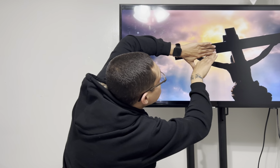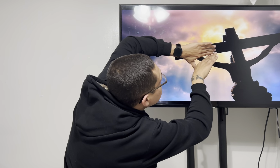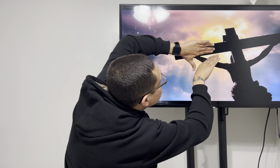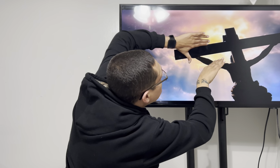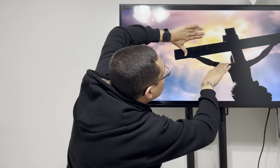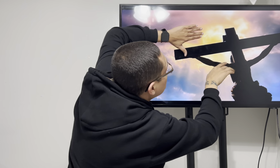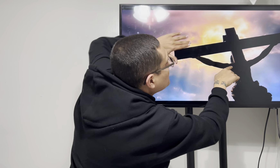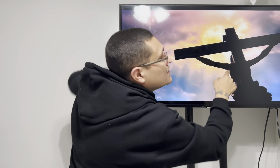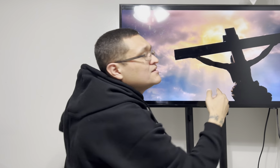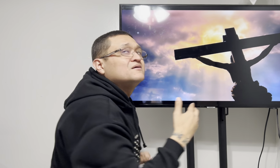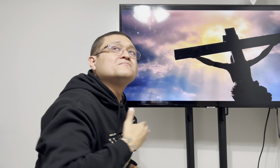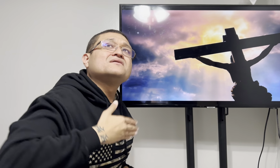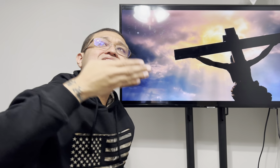for the redemption of our sins